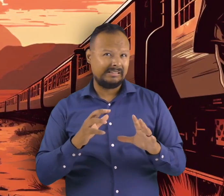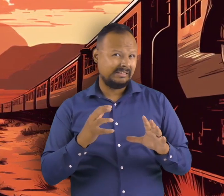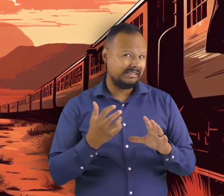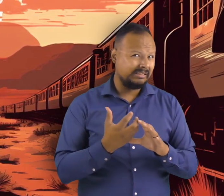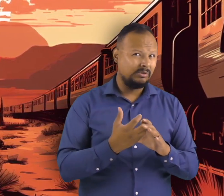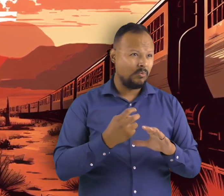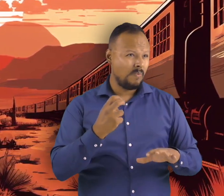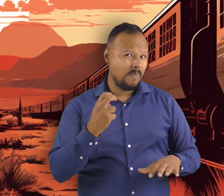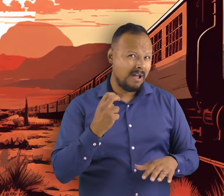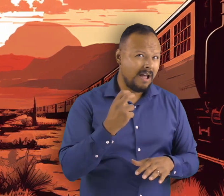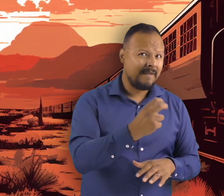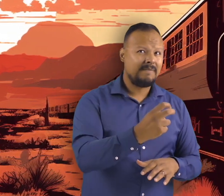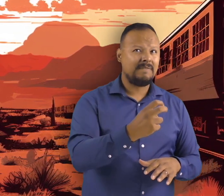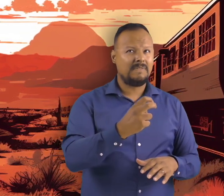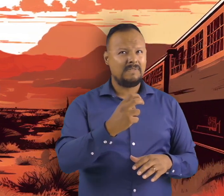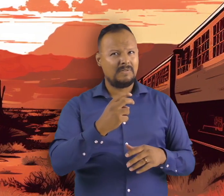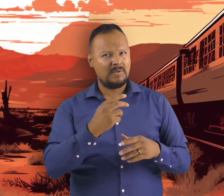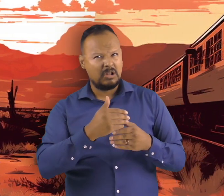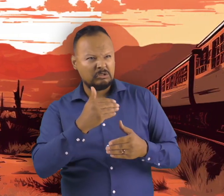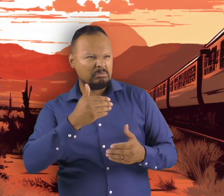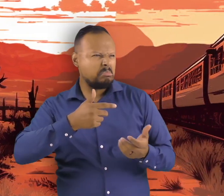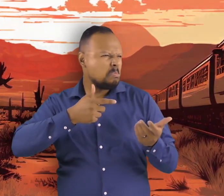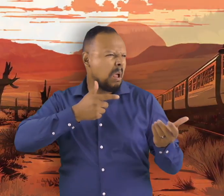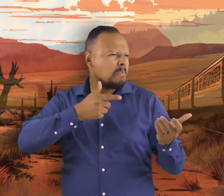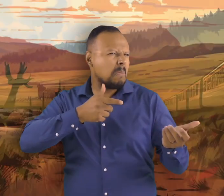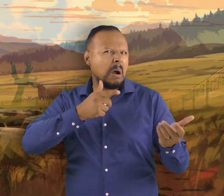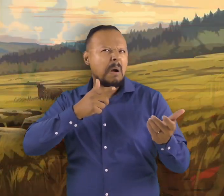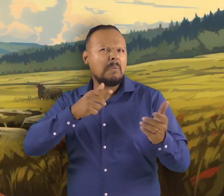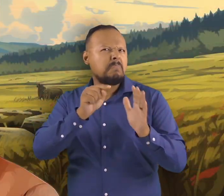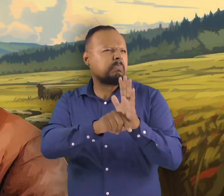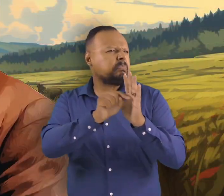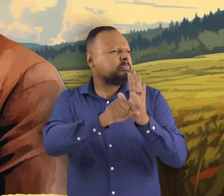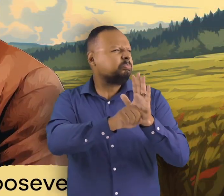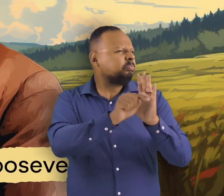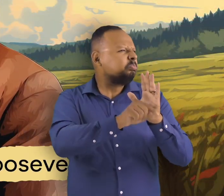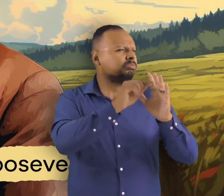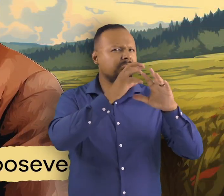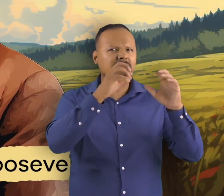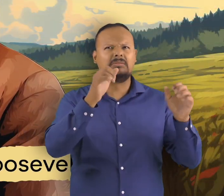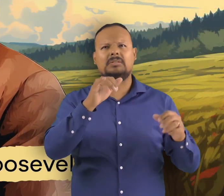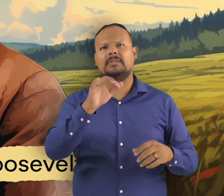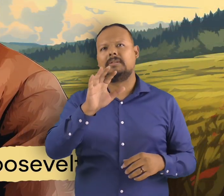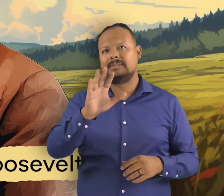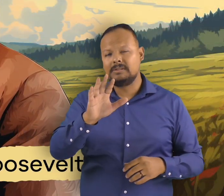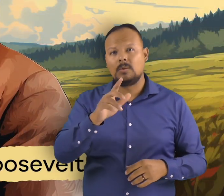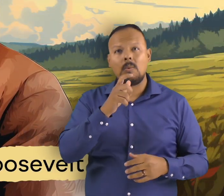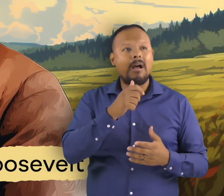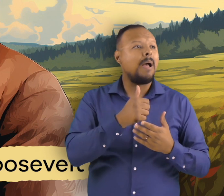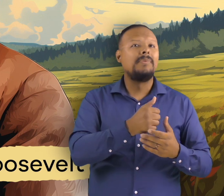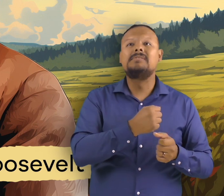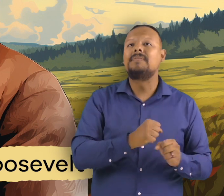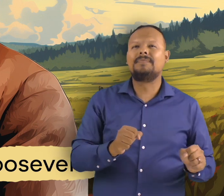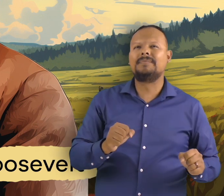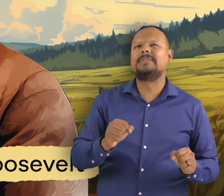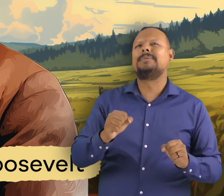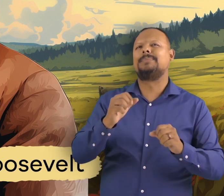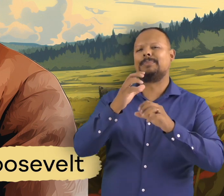the bison as they traveled on railroads president roosevelt helped to save bison from